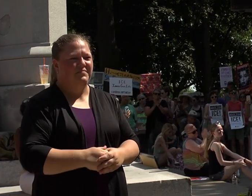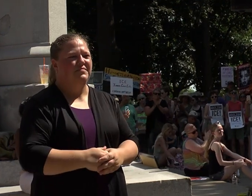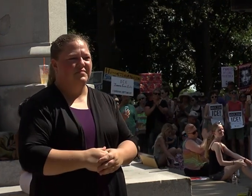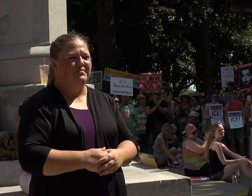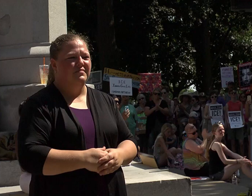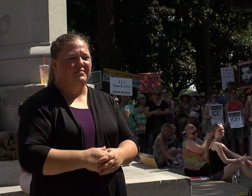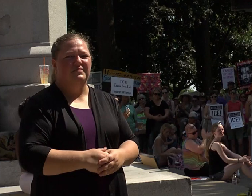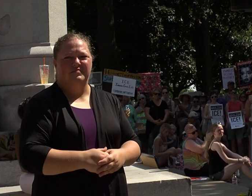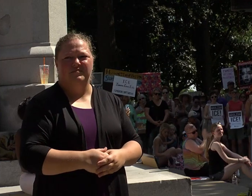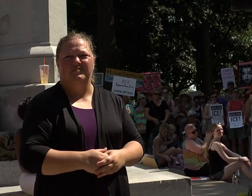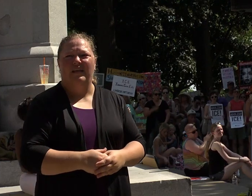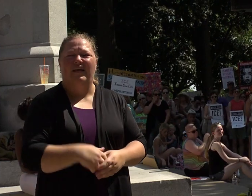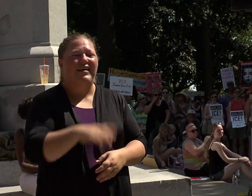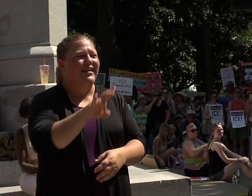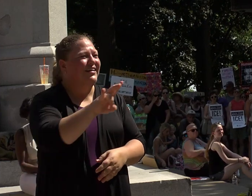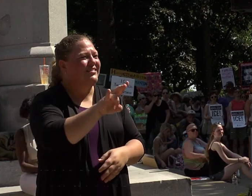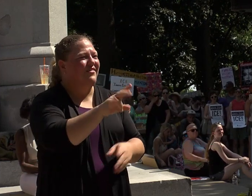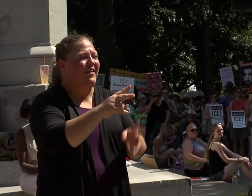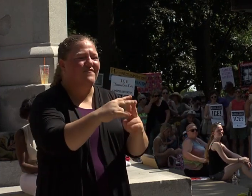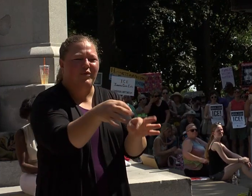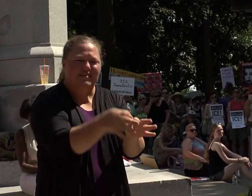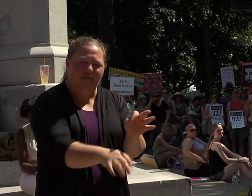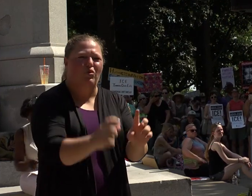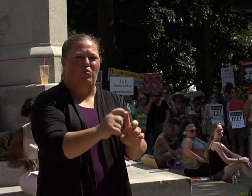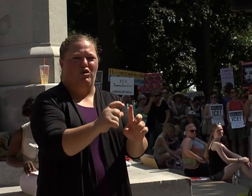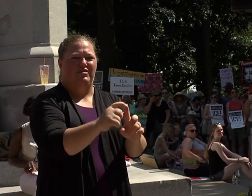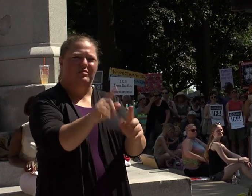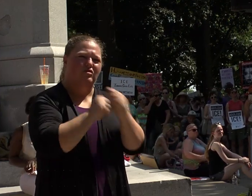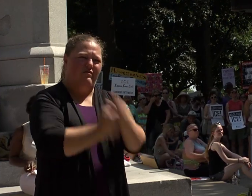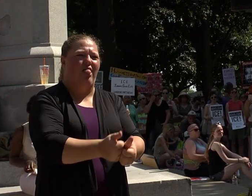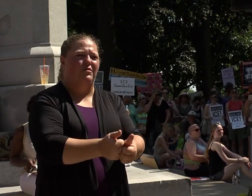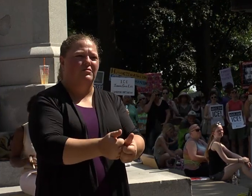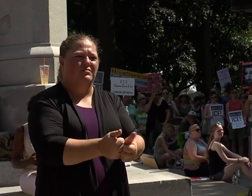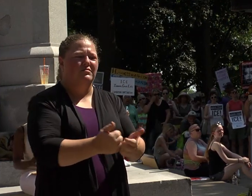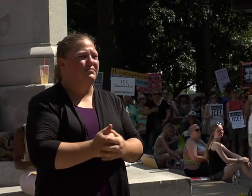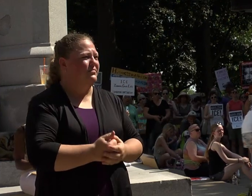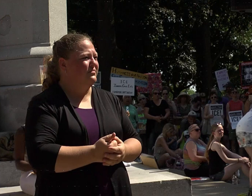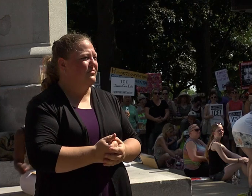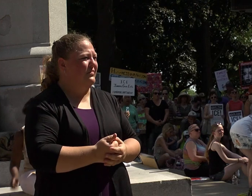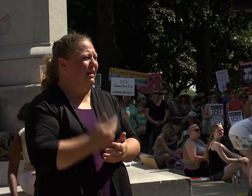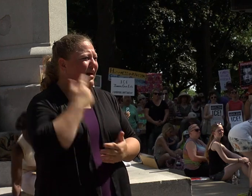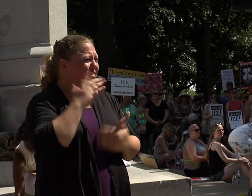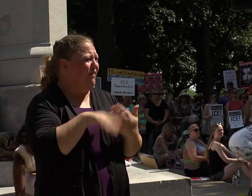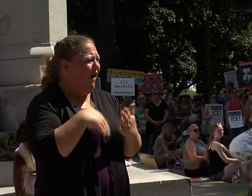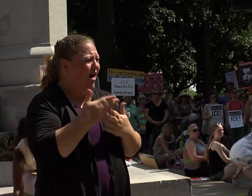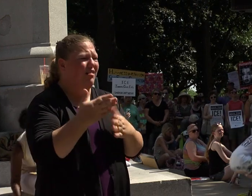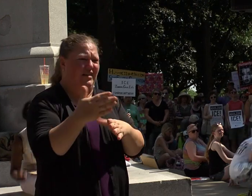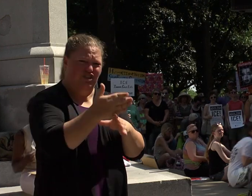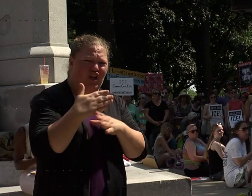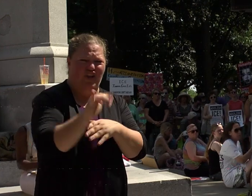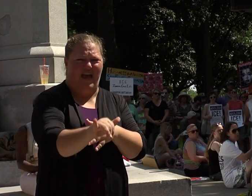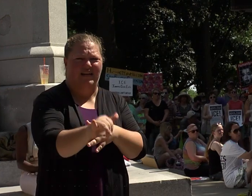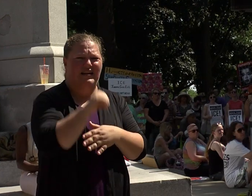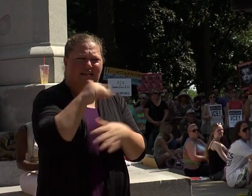Seven simple words to live by that I think all of us share without